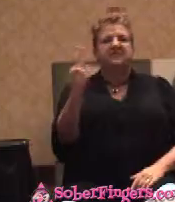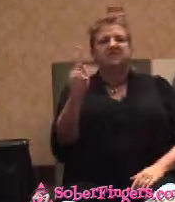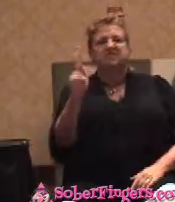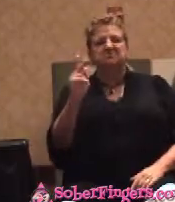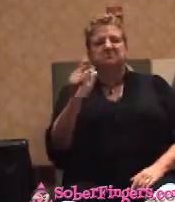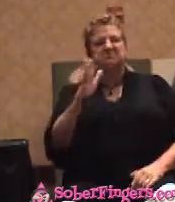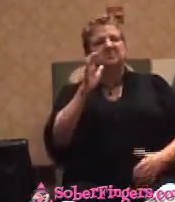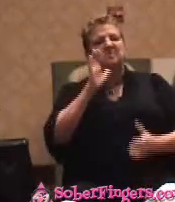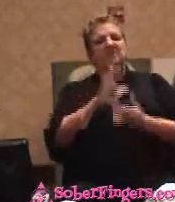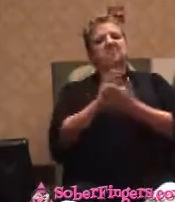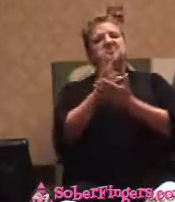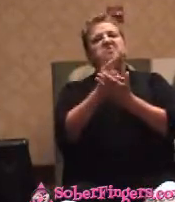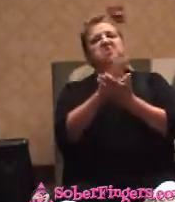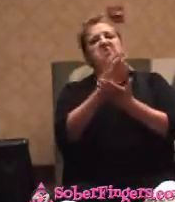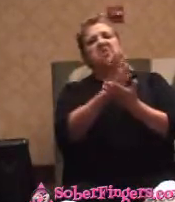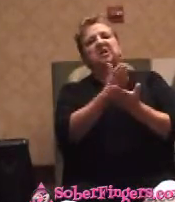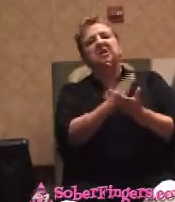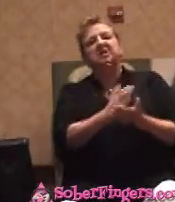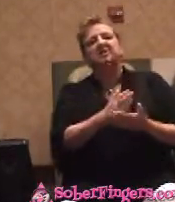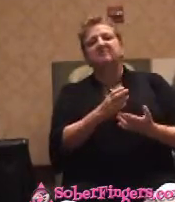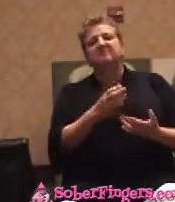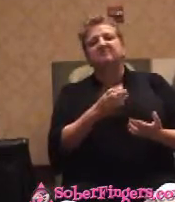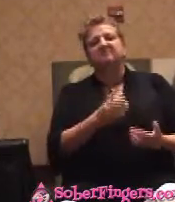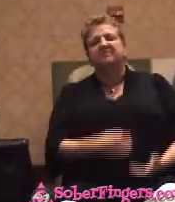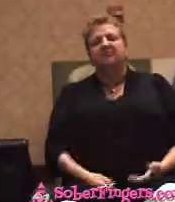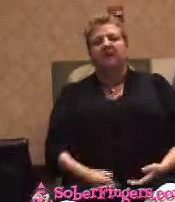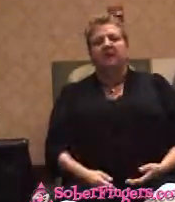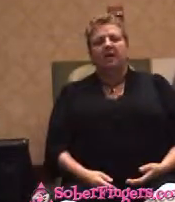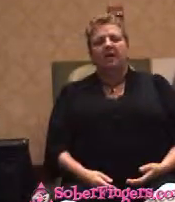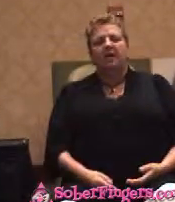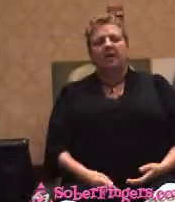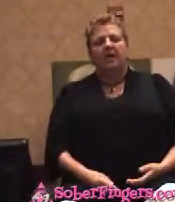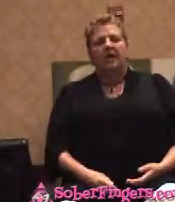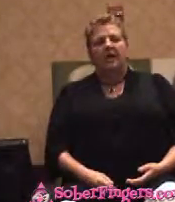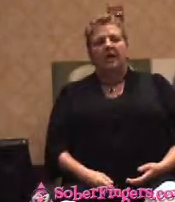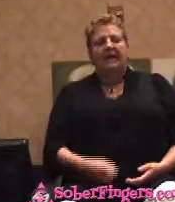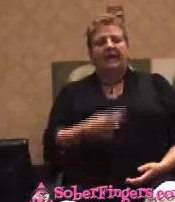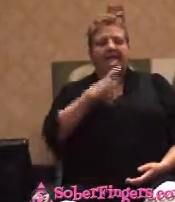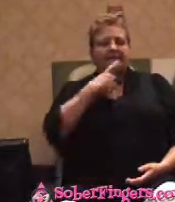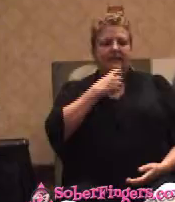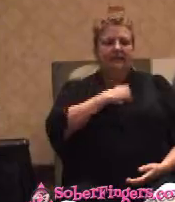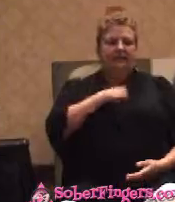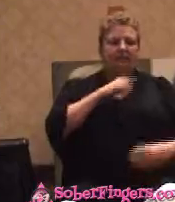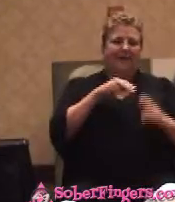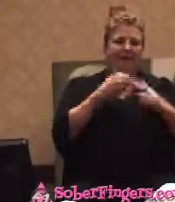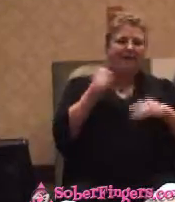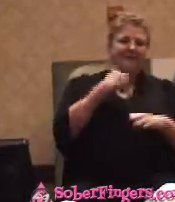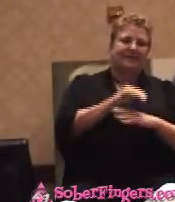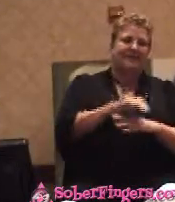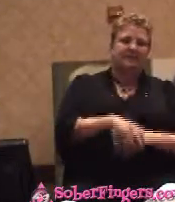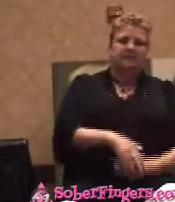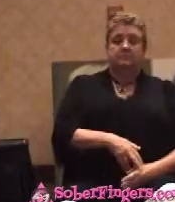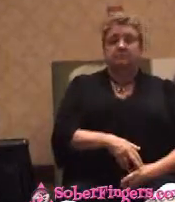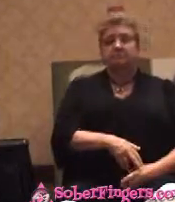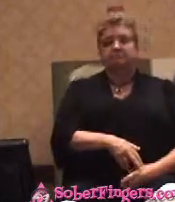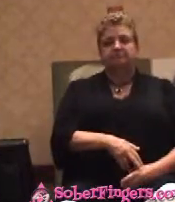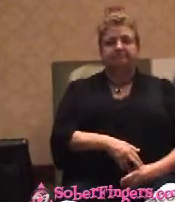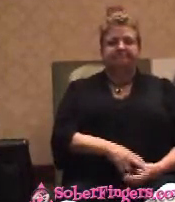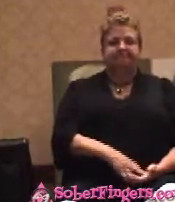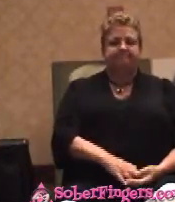doing breakfast or whatever she was doing for the kids. And I said, Sorry about last night. And she said, No answer. She was